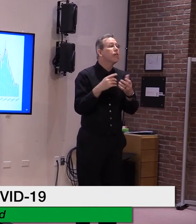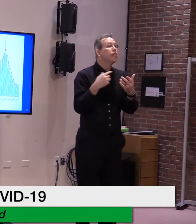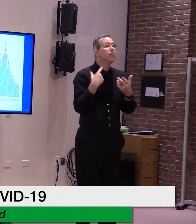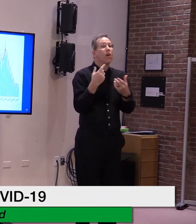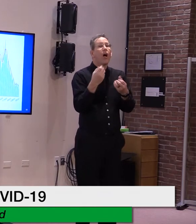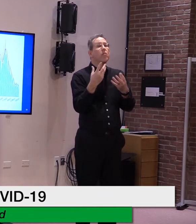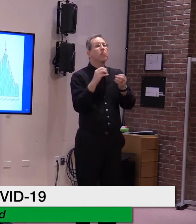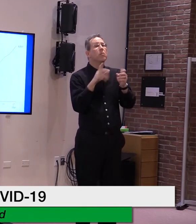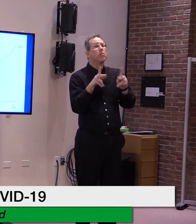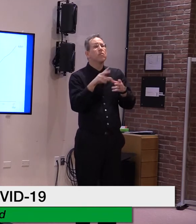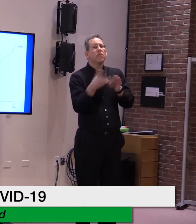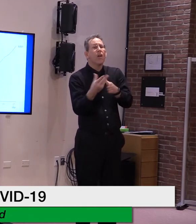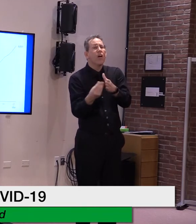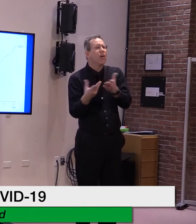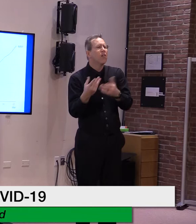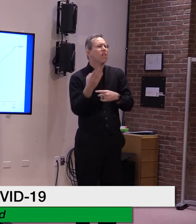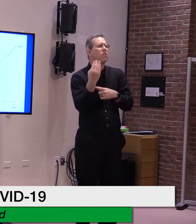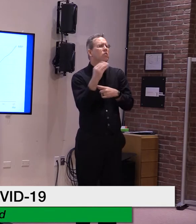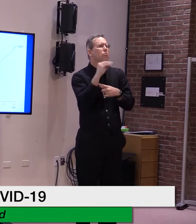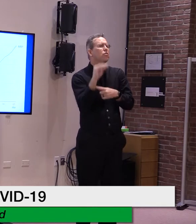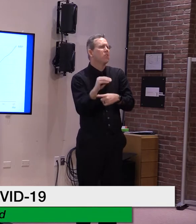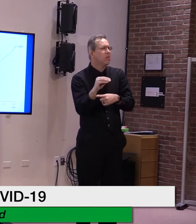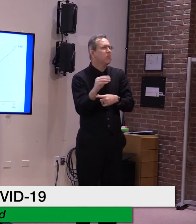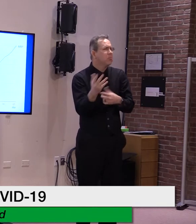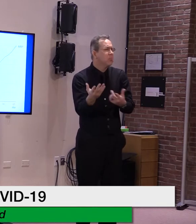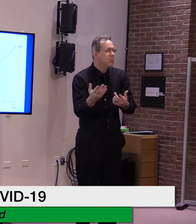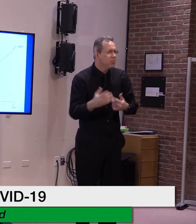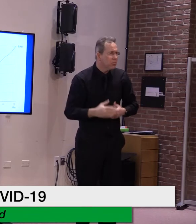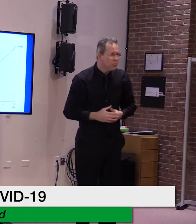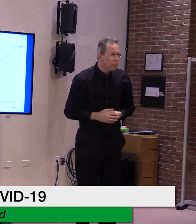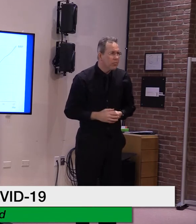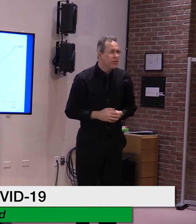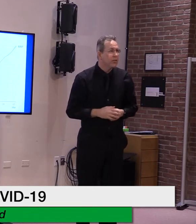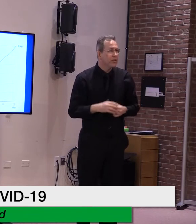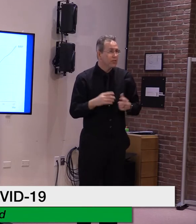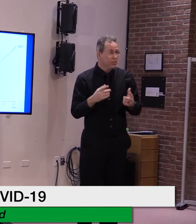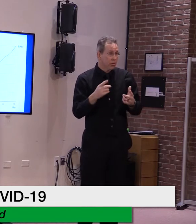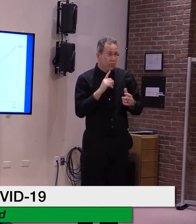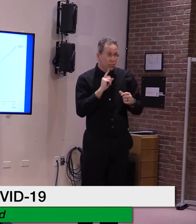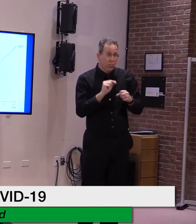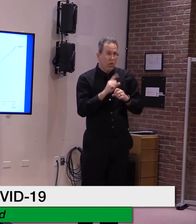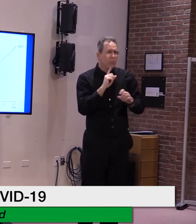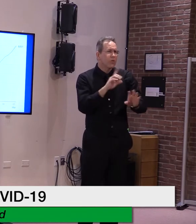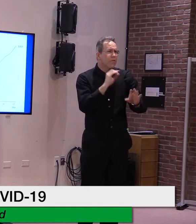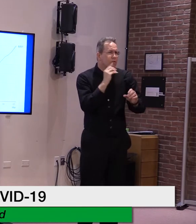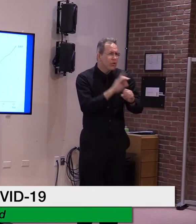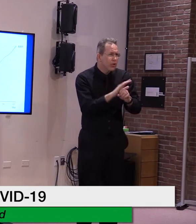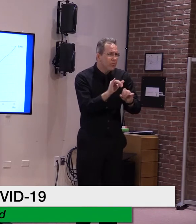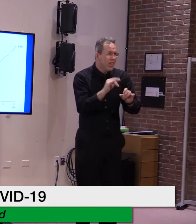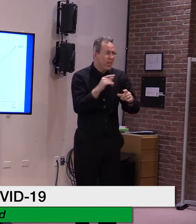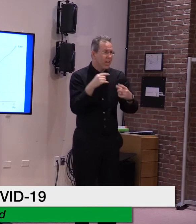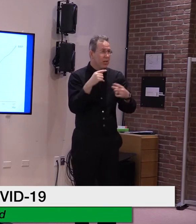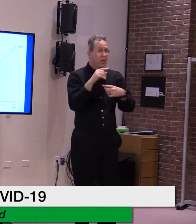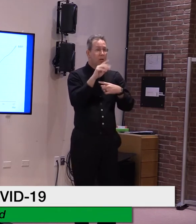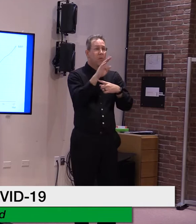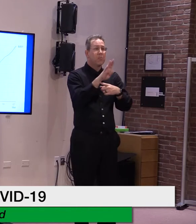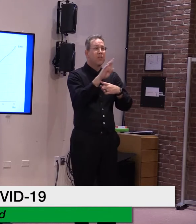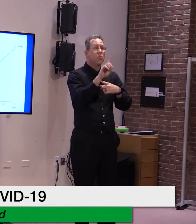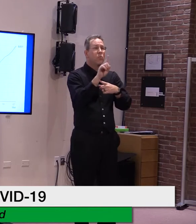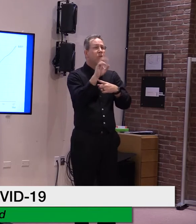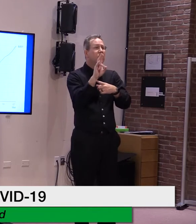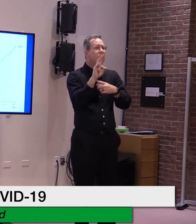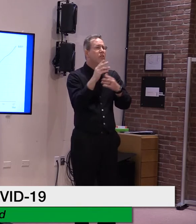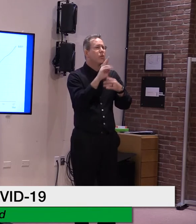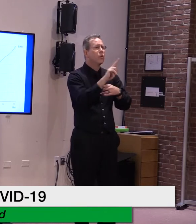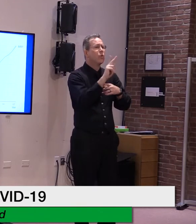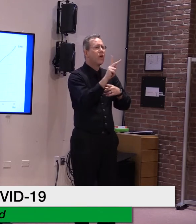period. And finally, with the first confirmed case of the COVID variant B117 identified in Vermont, we did